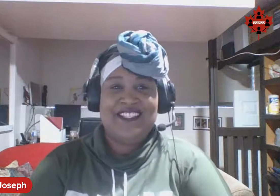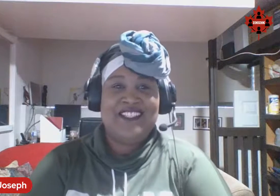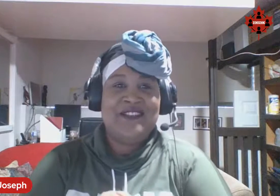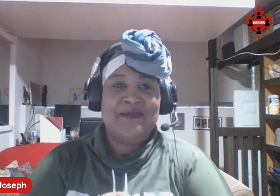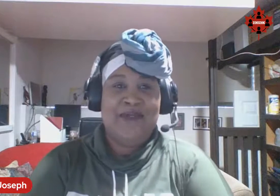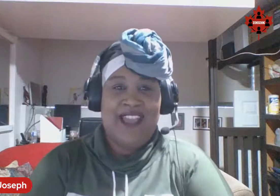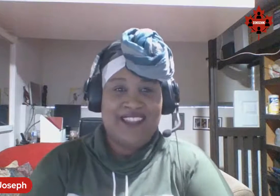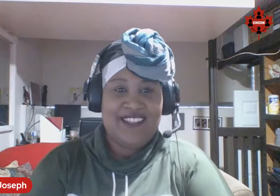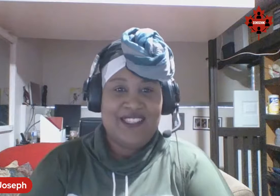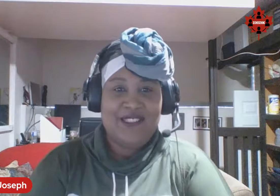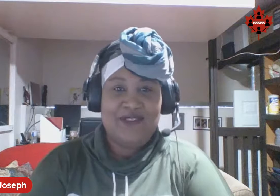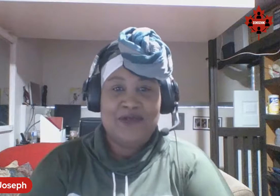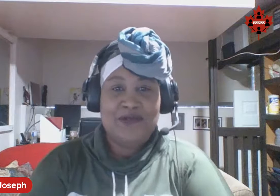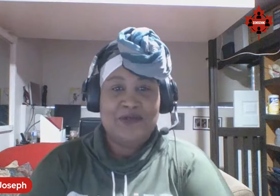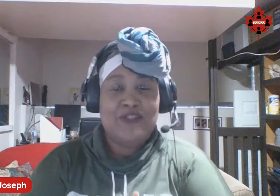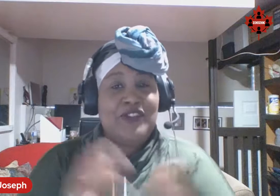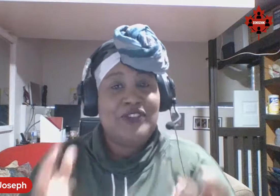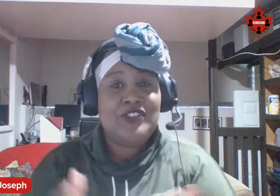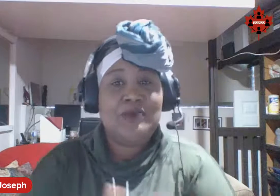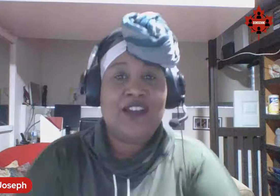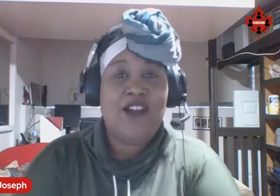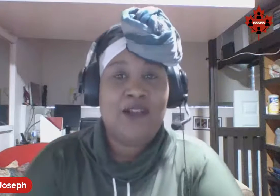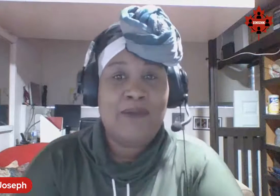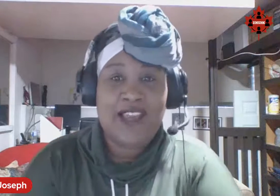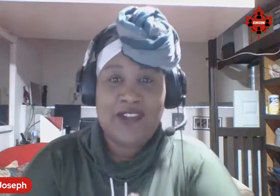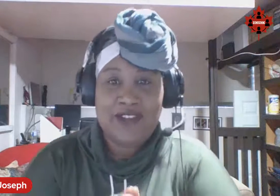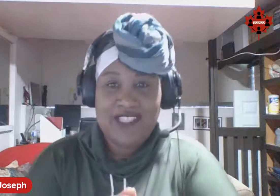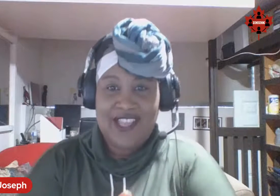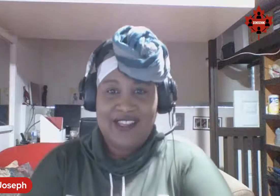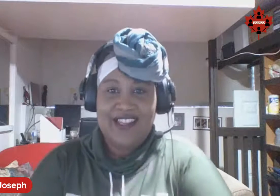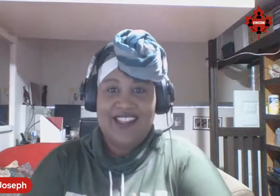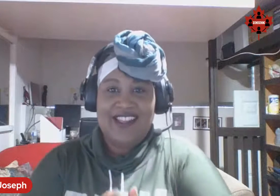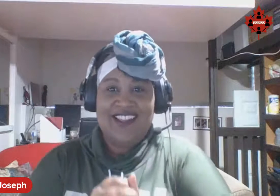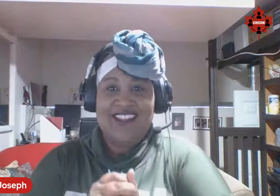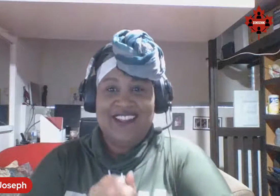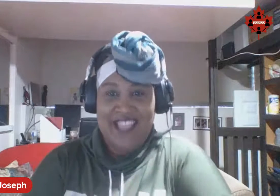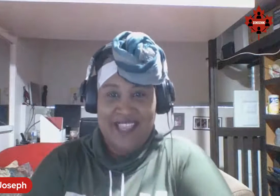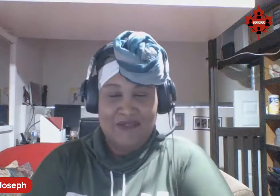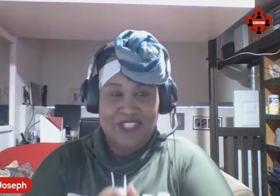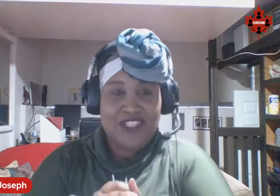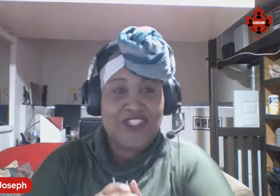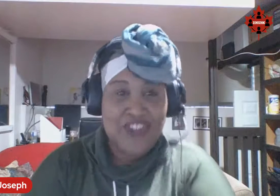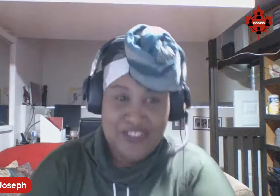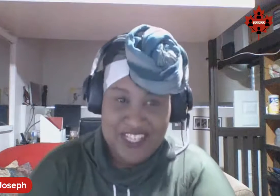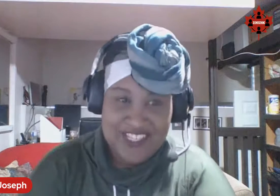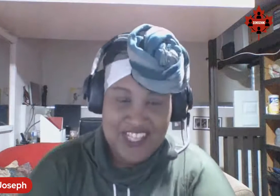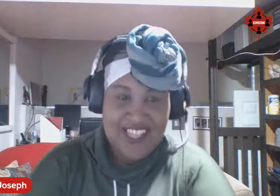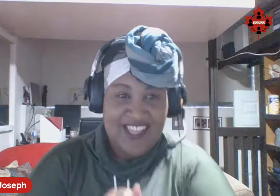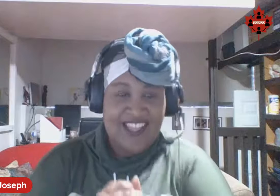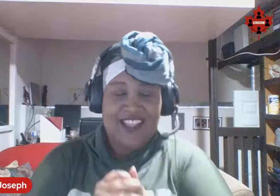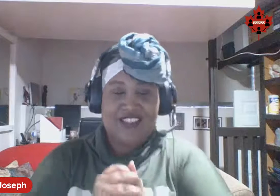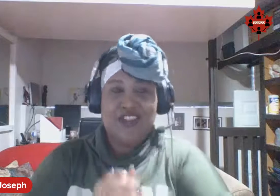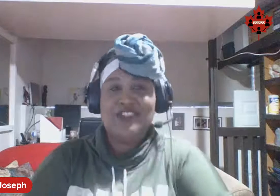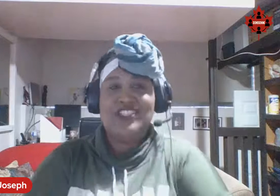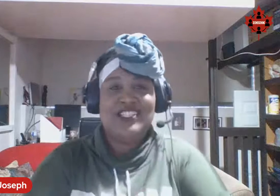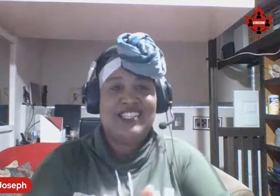Backus, who prefers to be called by her sign name, which is Courage. And Courage is a